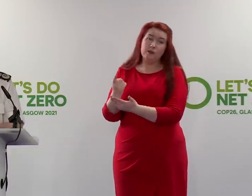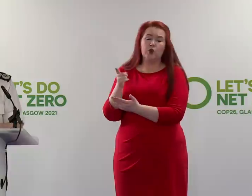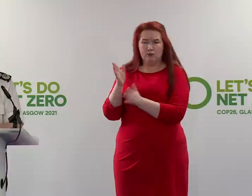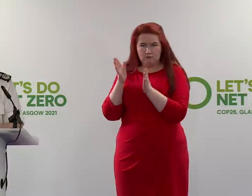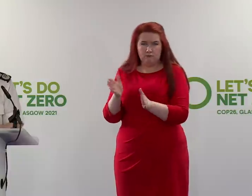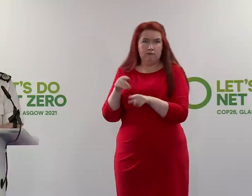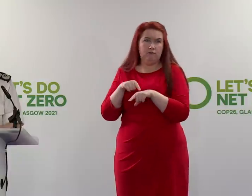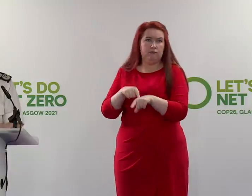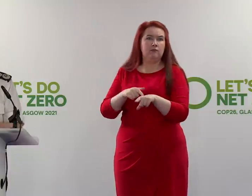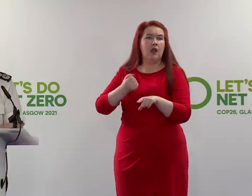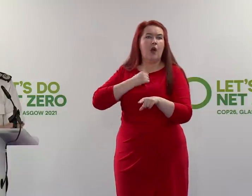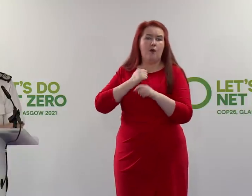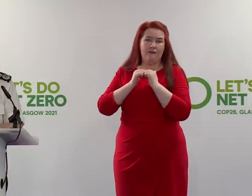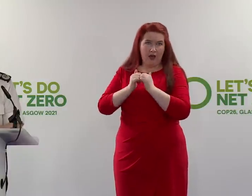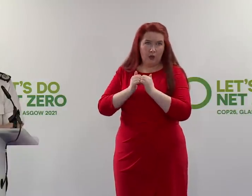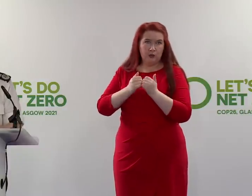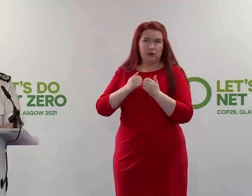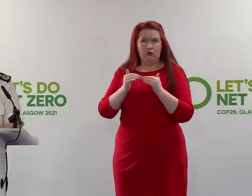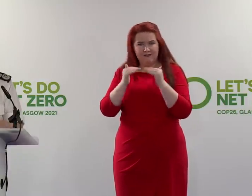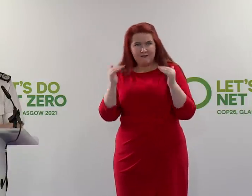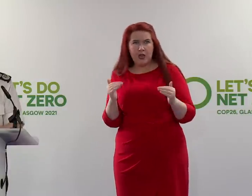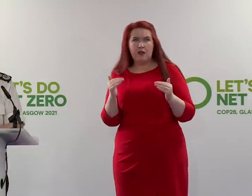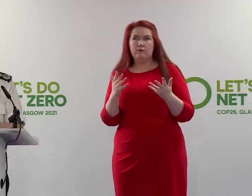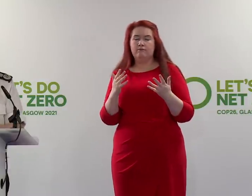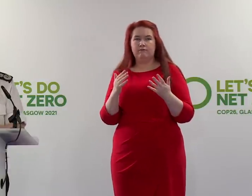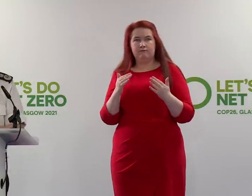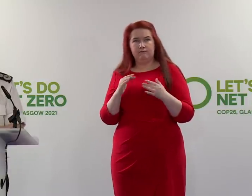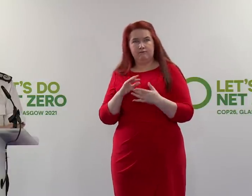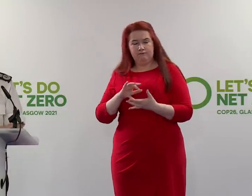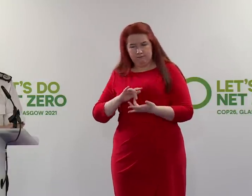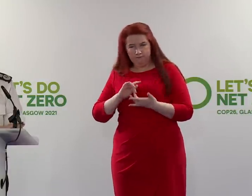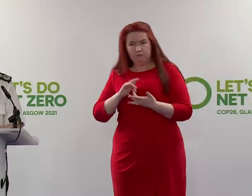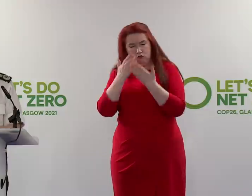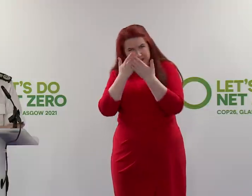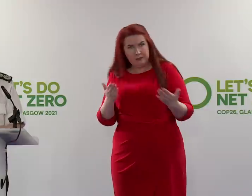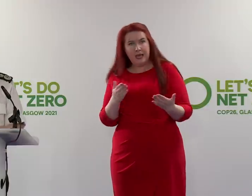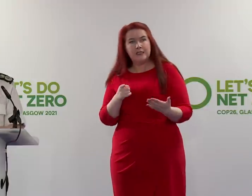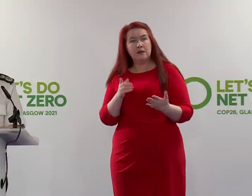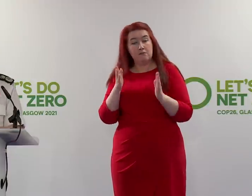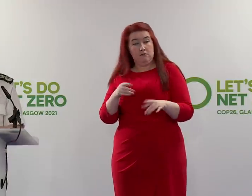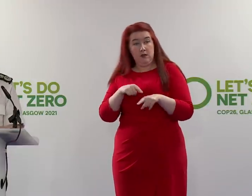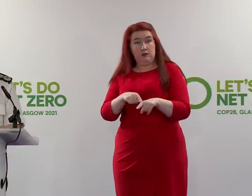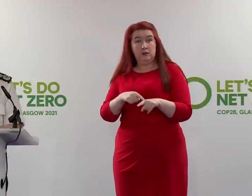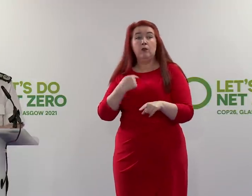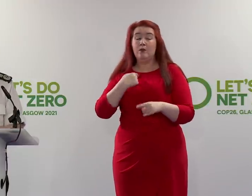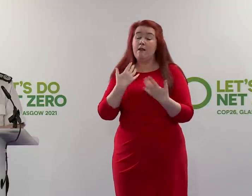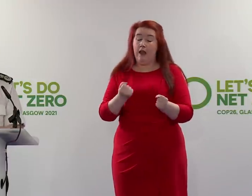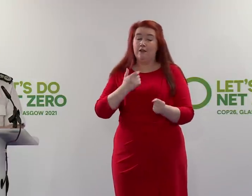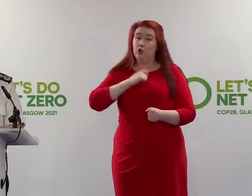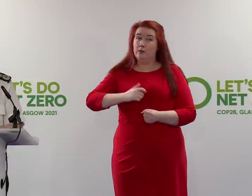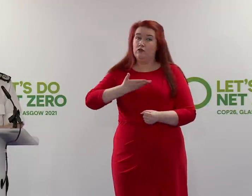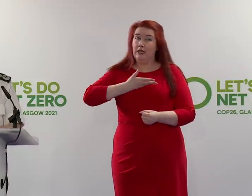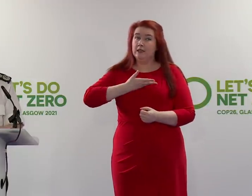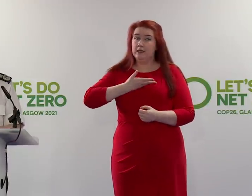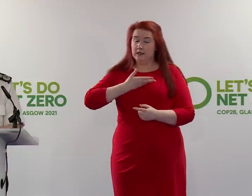they work towards our values of fairness, integrity and respect. We have human rights, not only